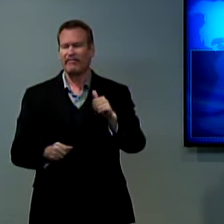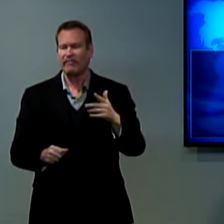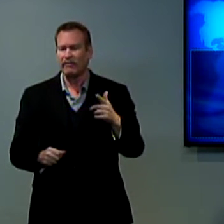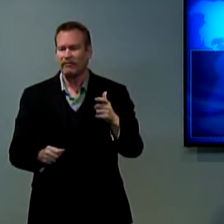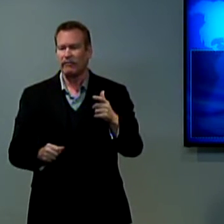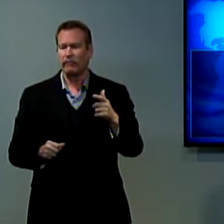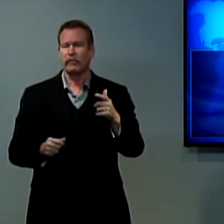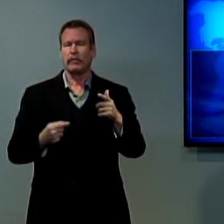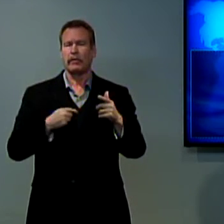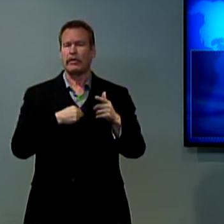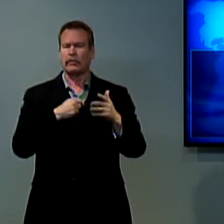Or not?